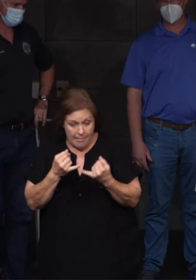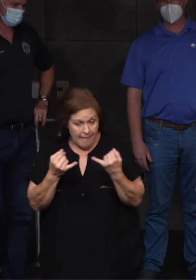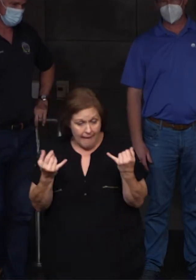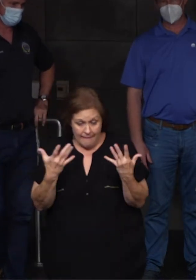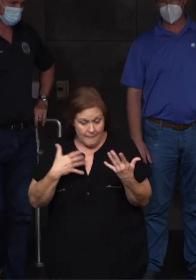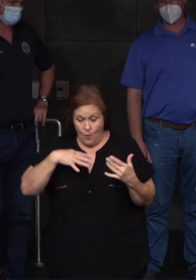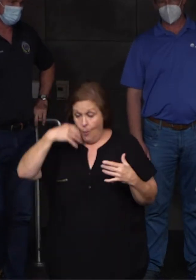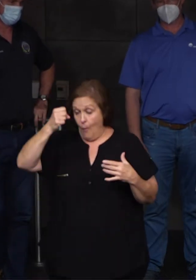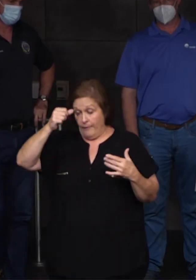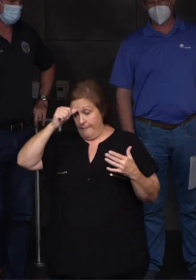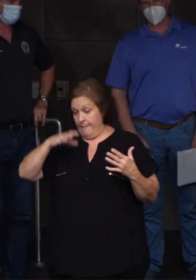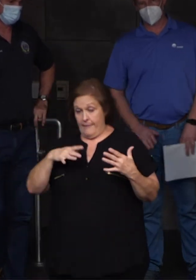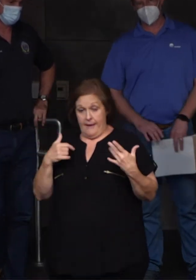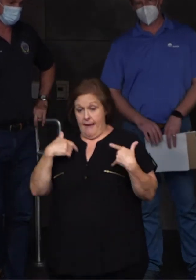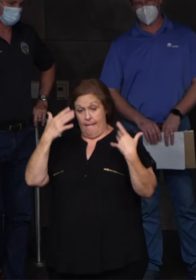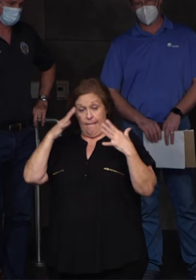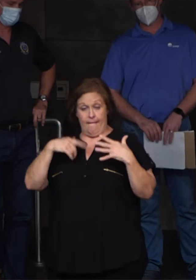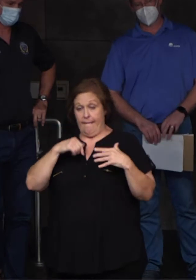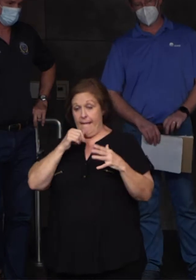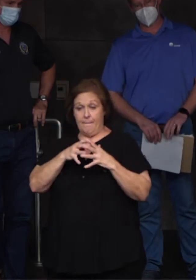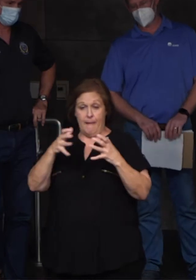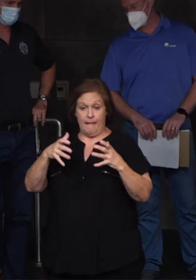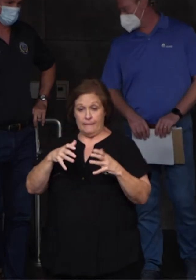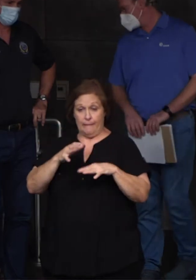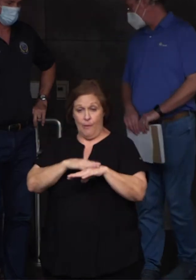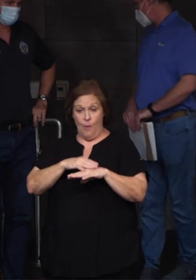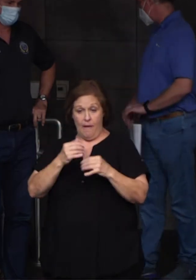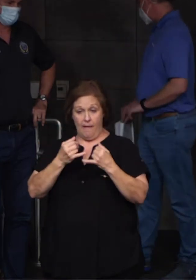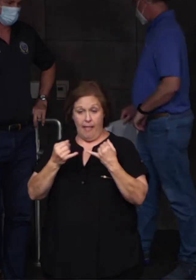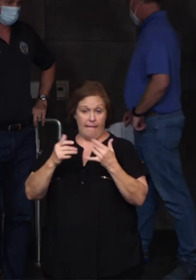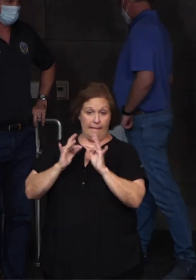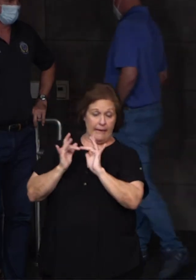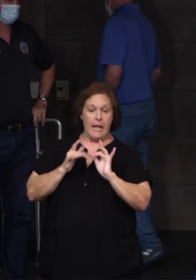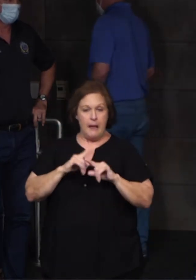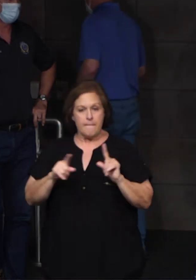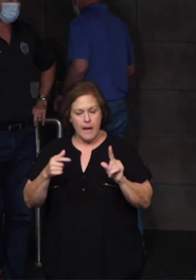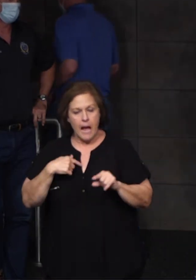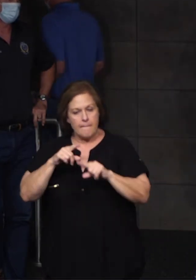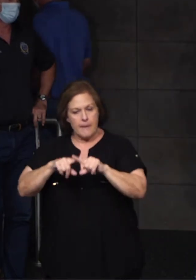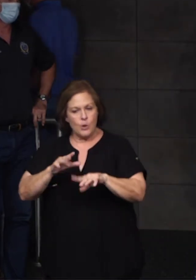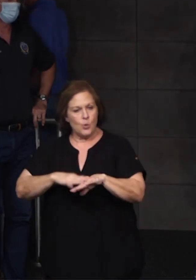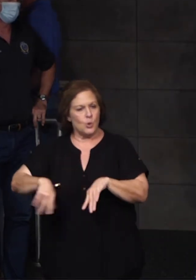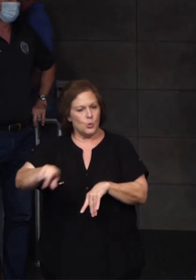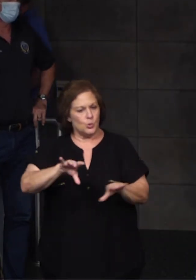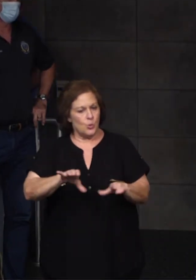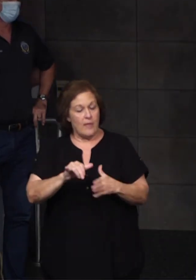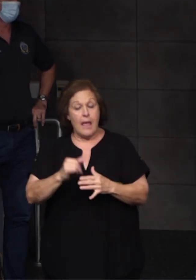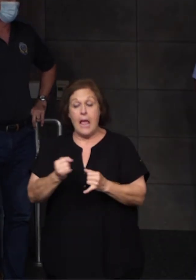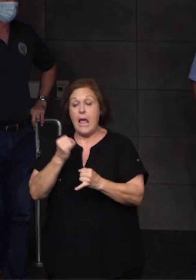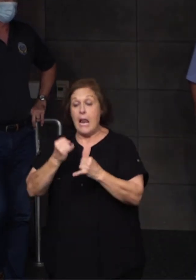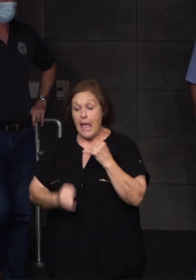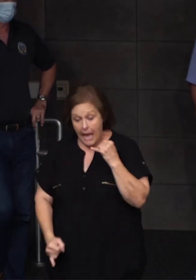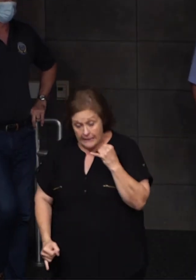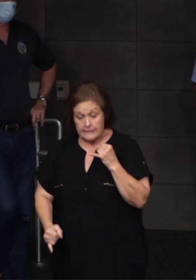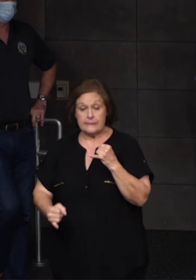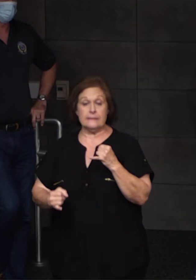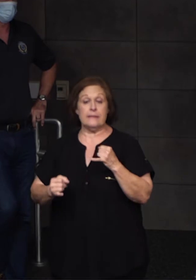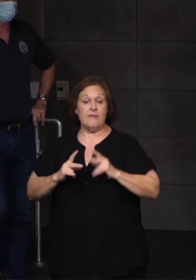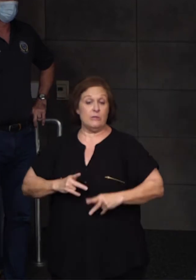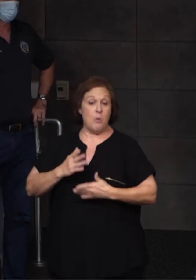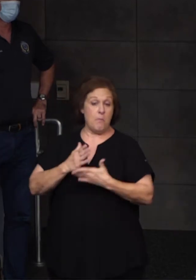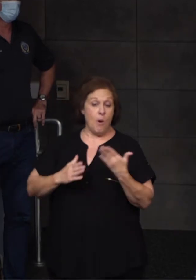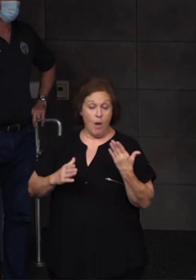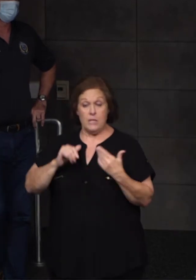you I'm an older guy. I don't do a lot of social media. I should, but I'm dependent on you all to do that. then the last thing is the physical part of it.